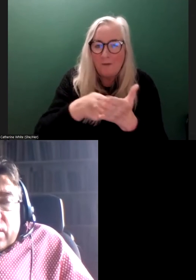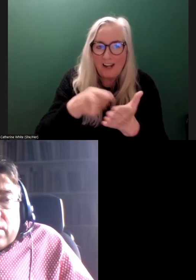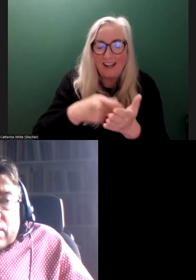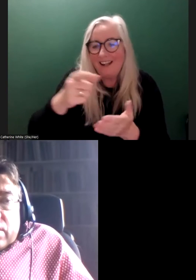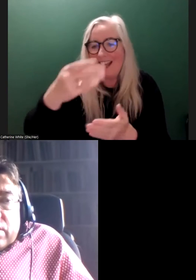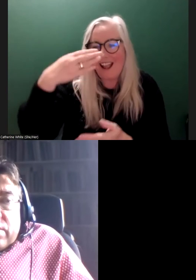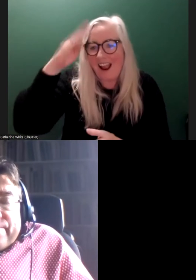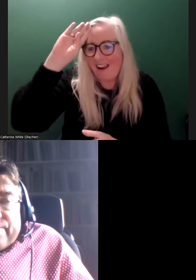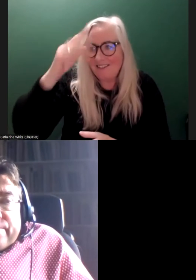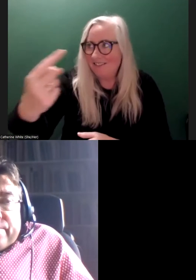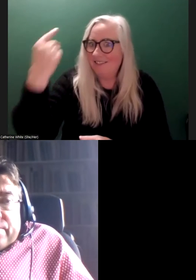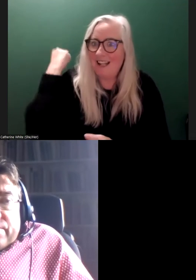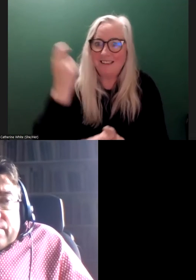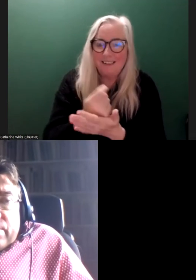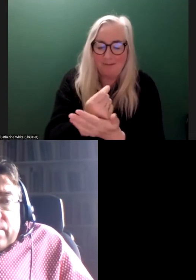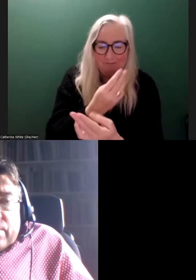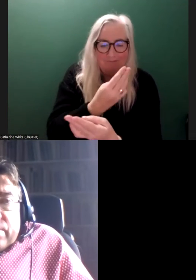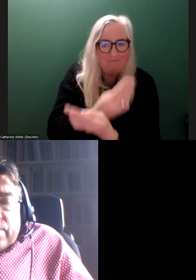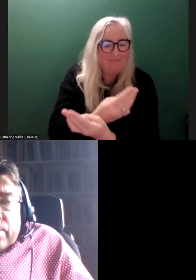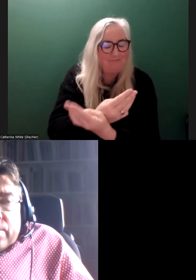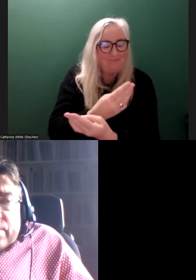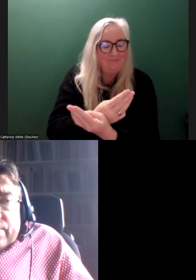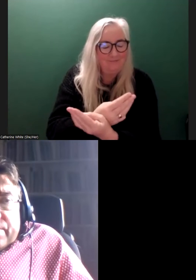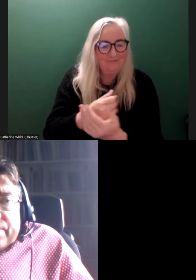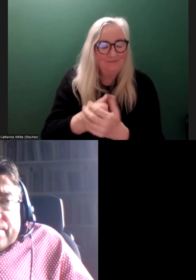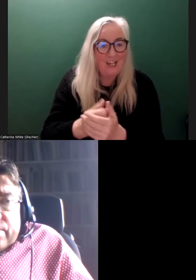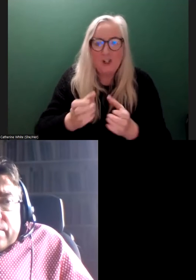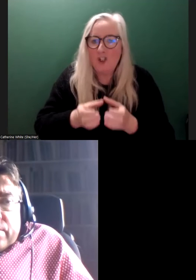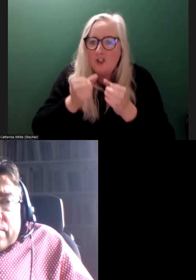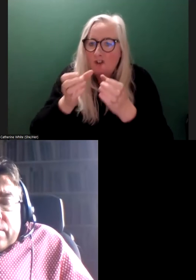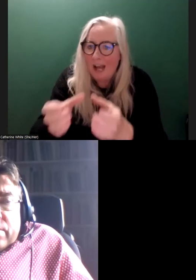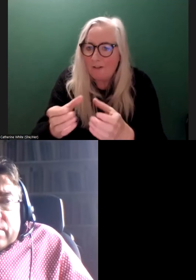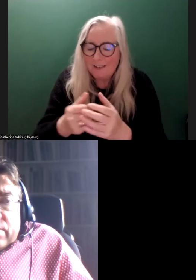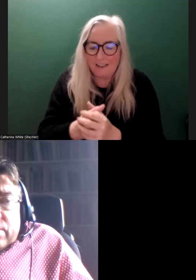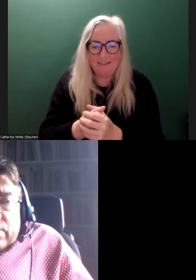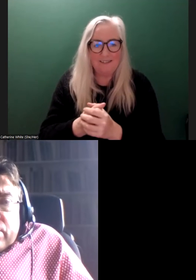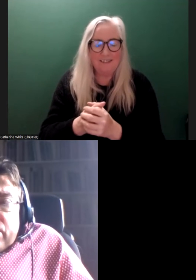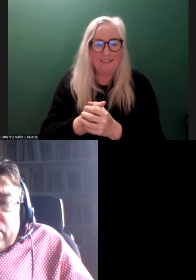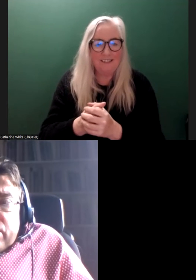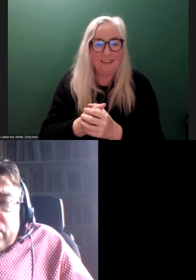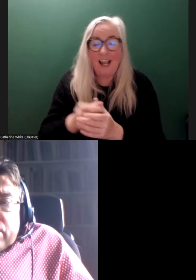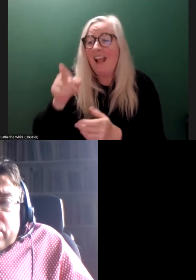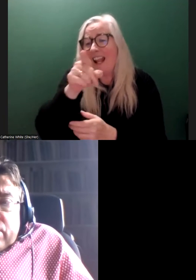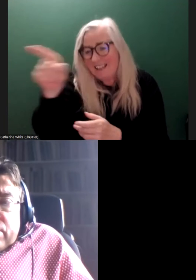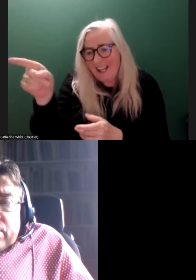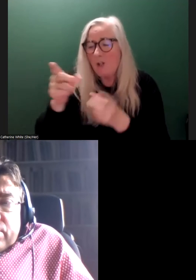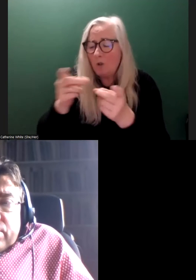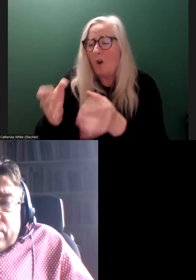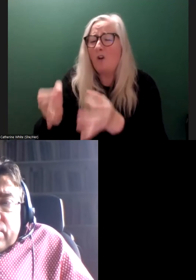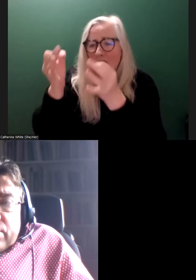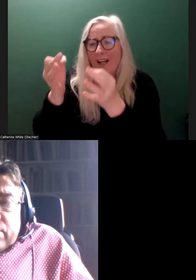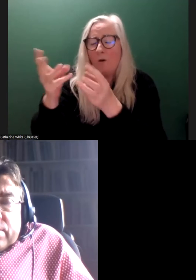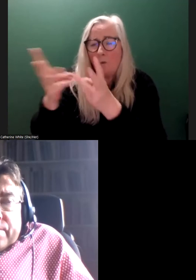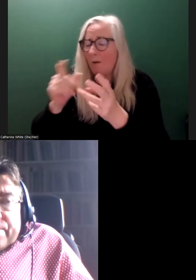simplistic historical view. And a lot of a lot of the large service providers. And again, they do great work, but they're not representative